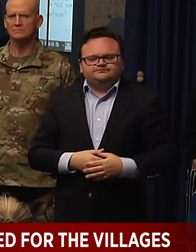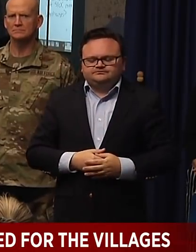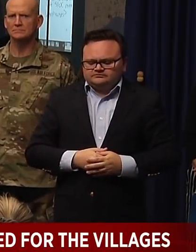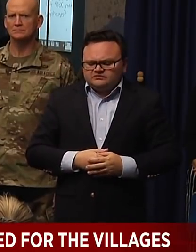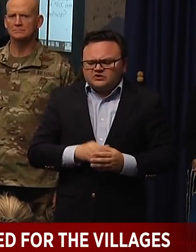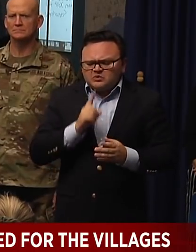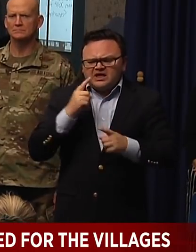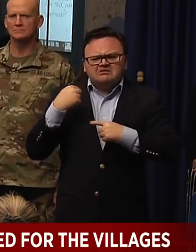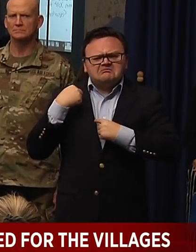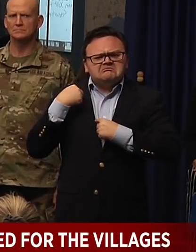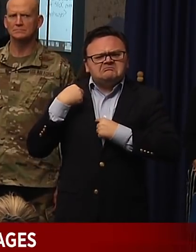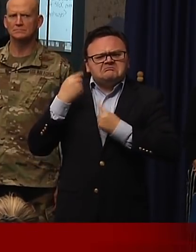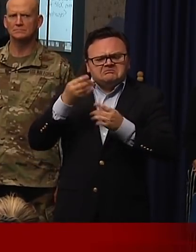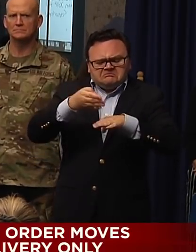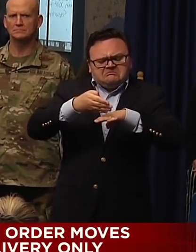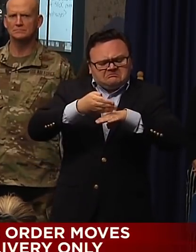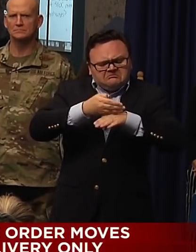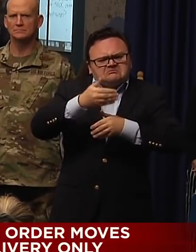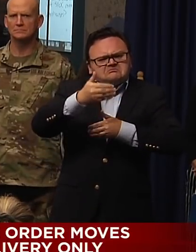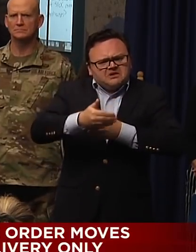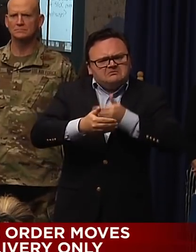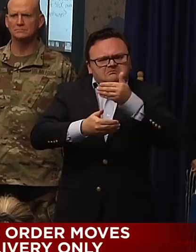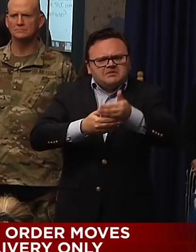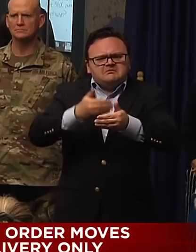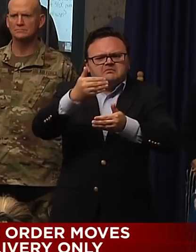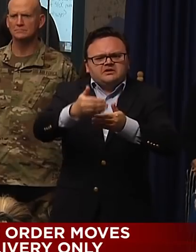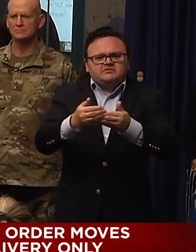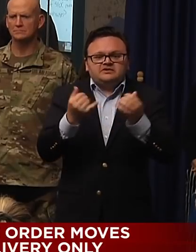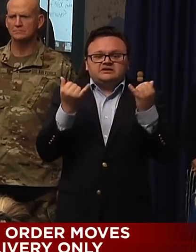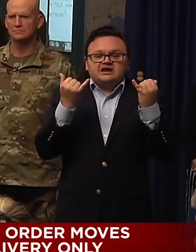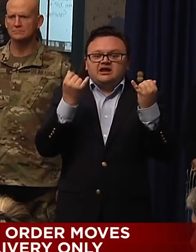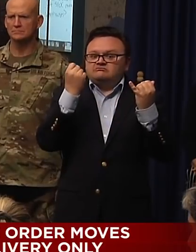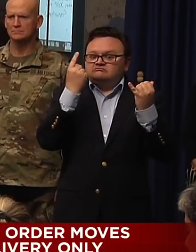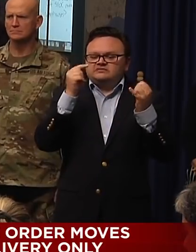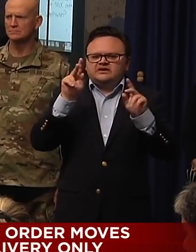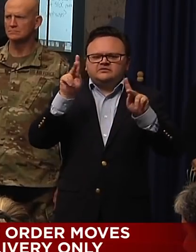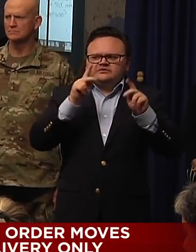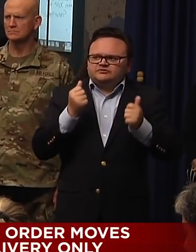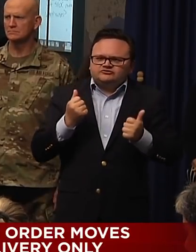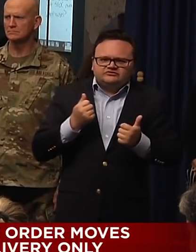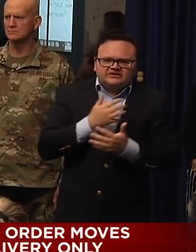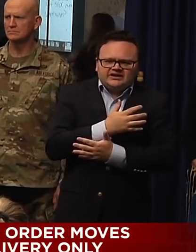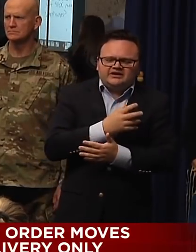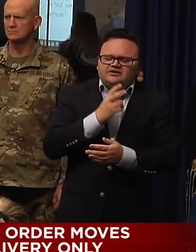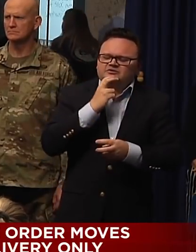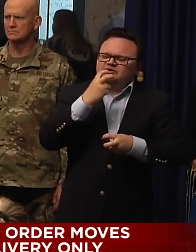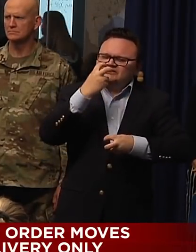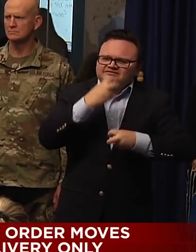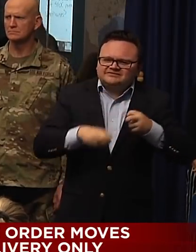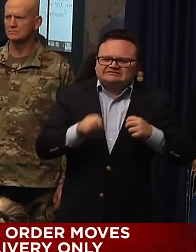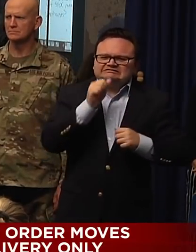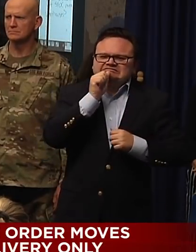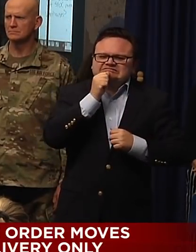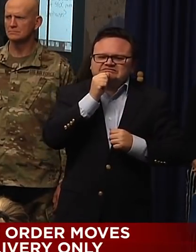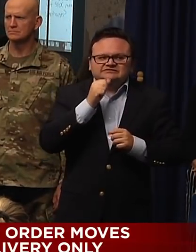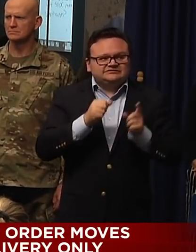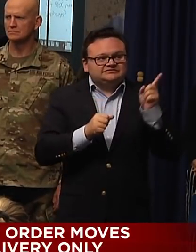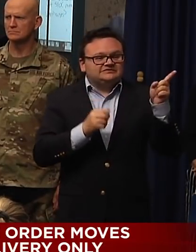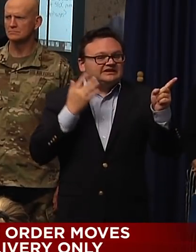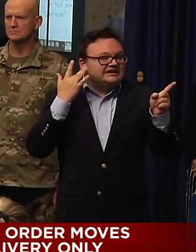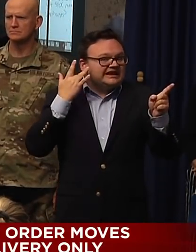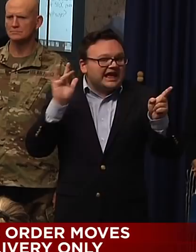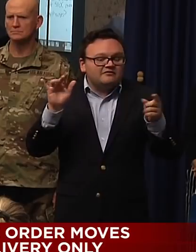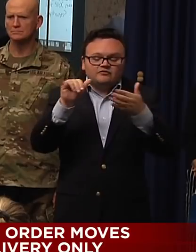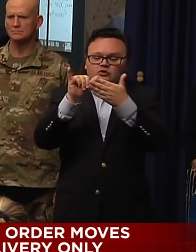just, it's a very difficult time for folks. If you look at, you know, you have California and New York doing things that really are